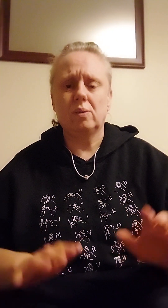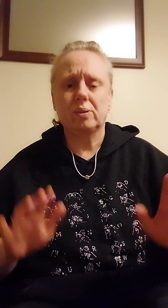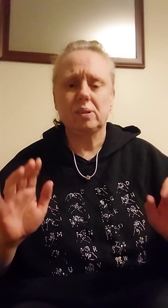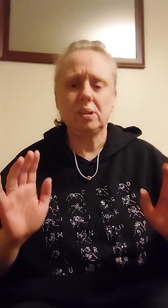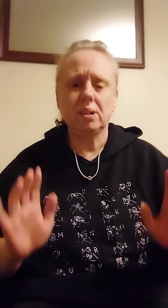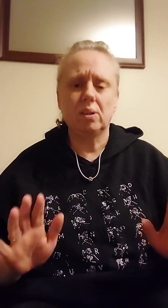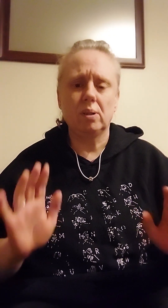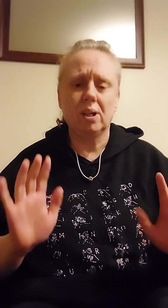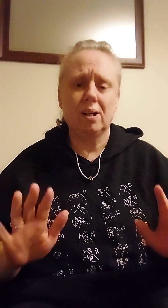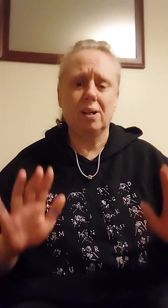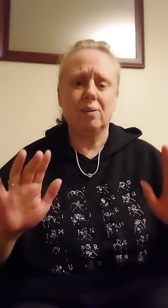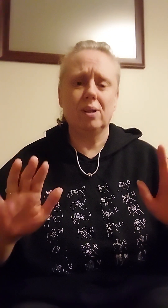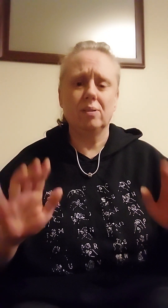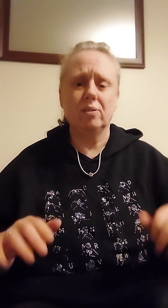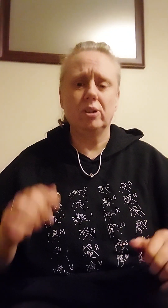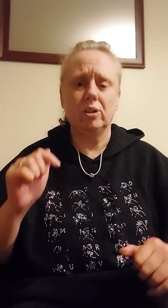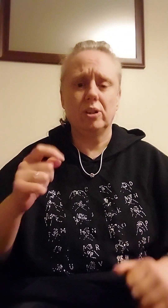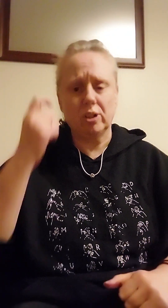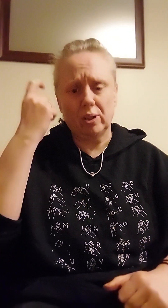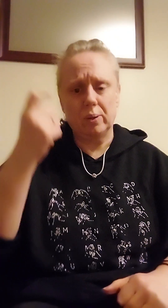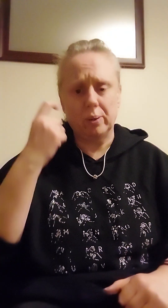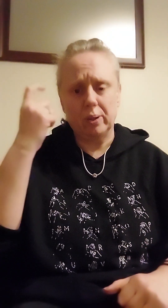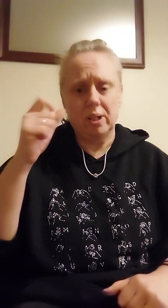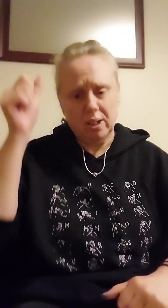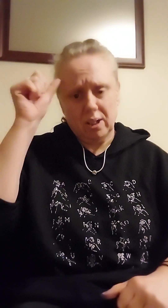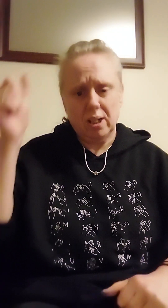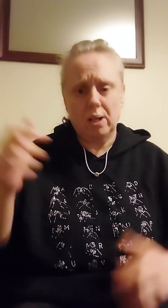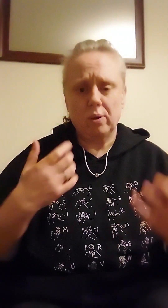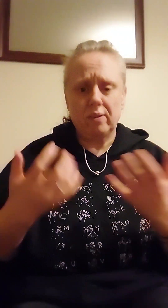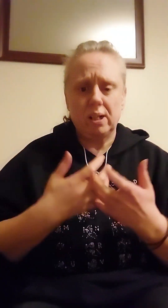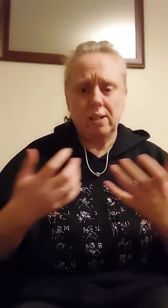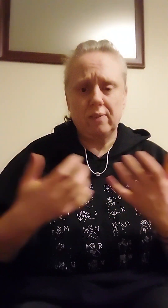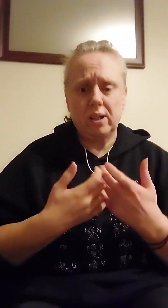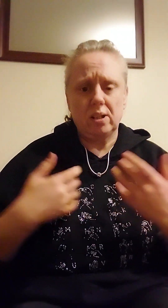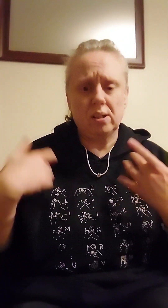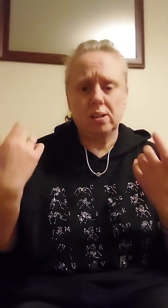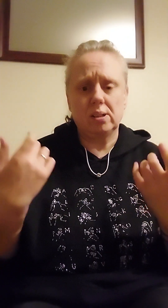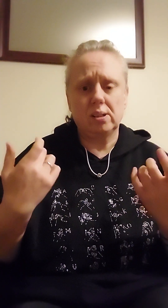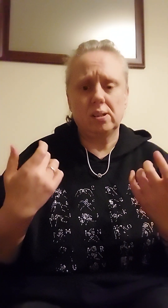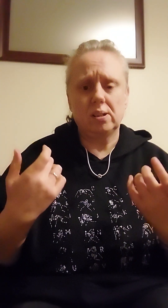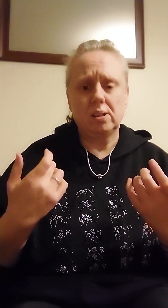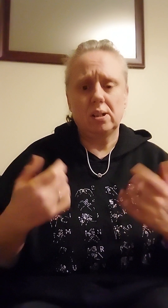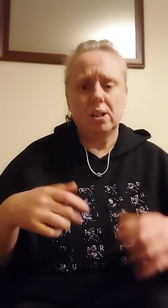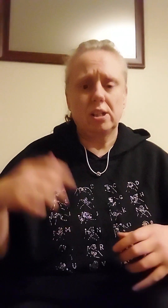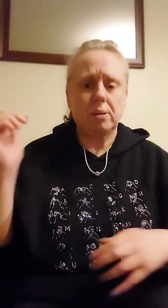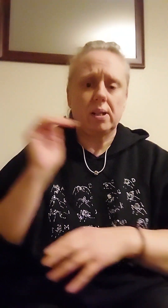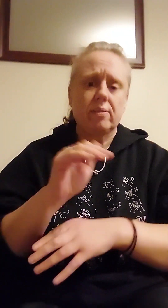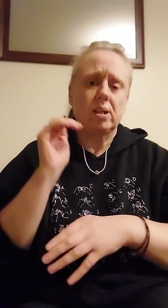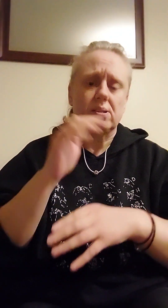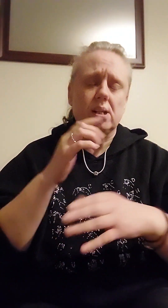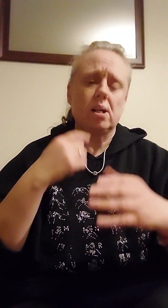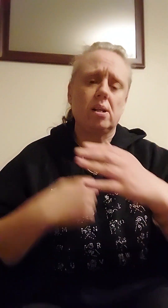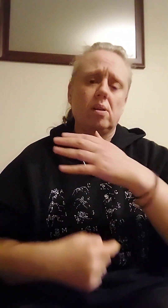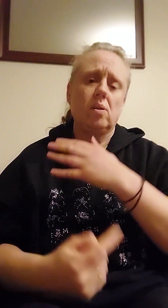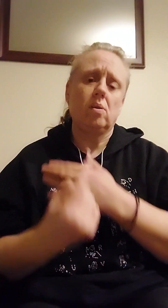I wonder if you know how it really feels To be left outside alone